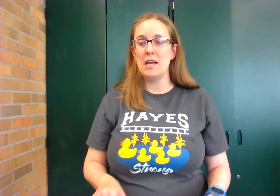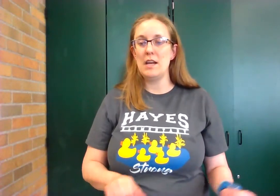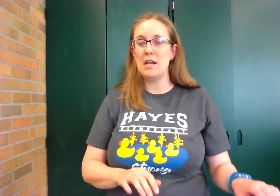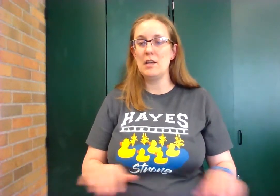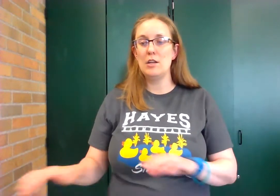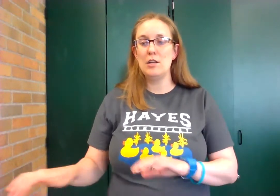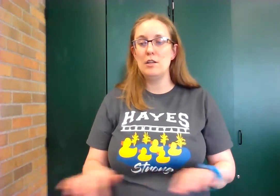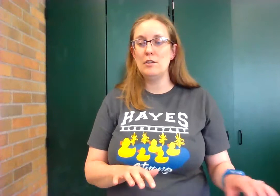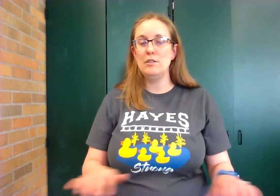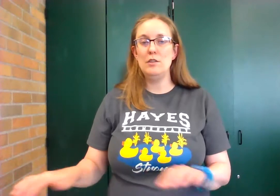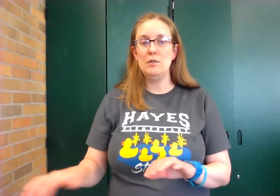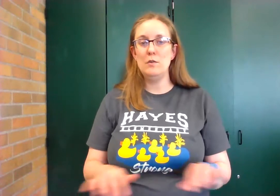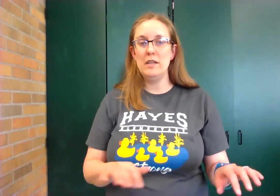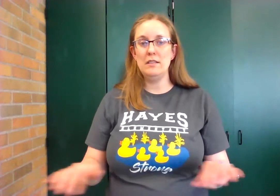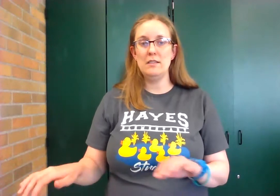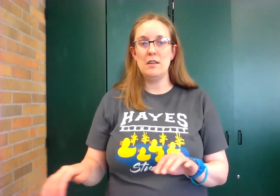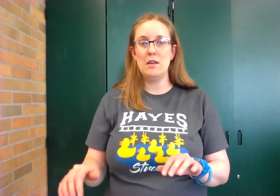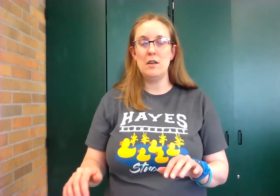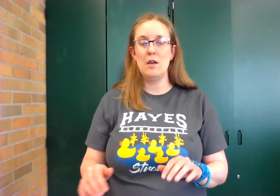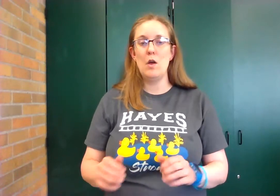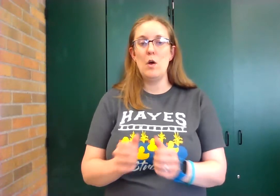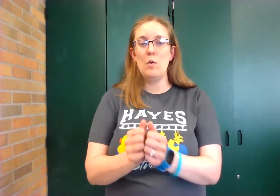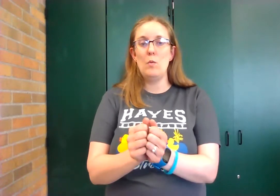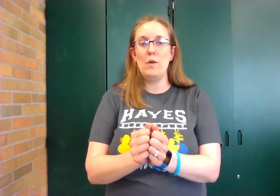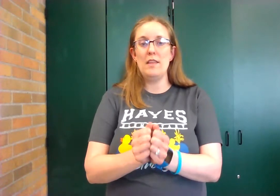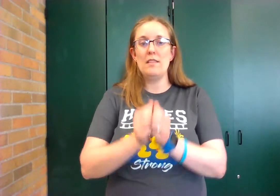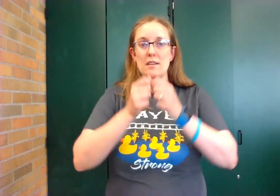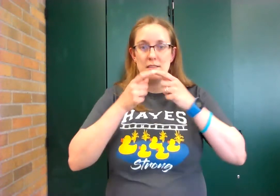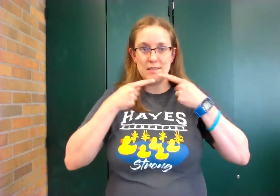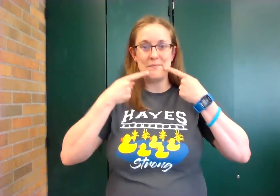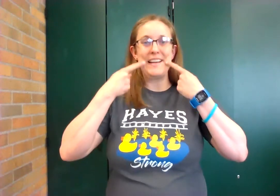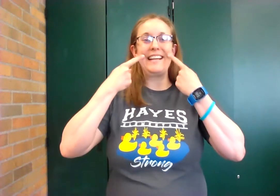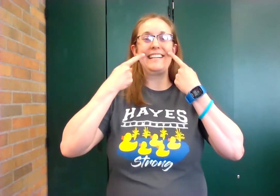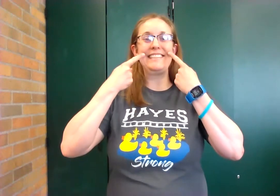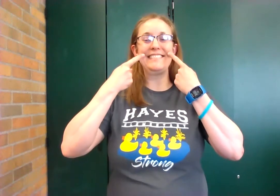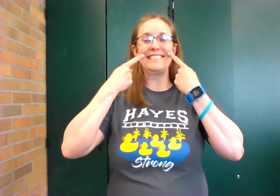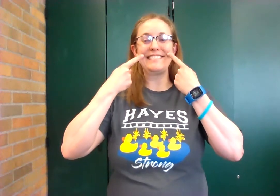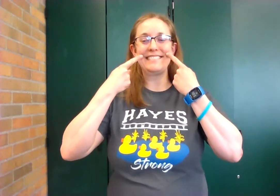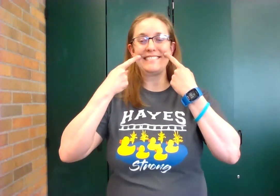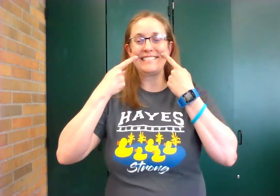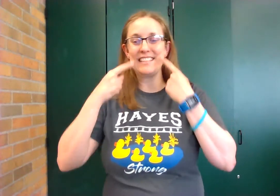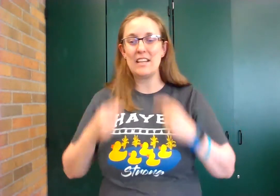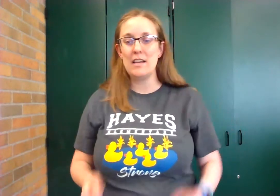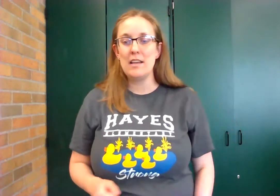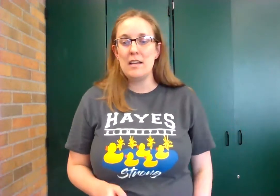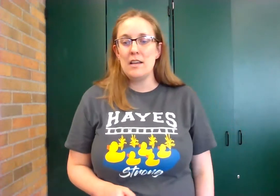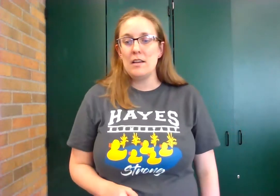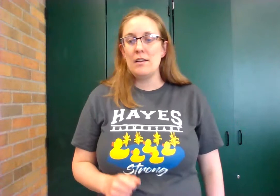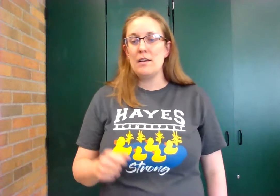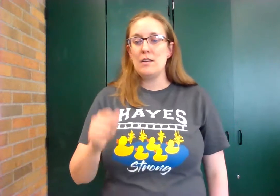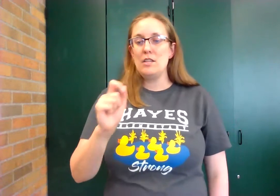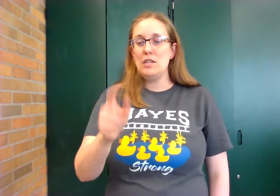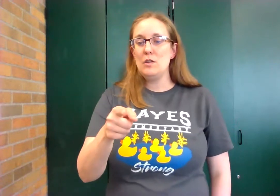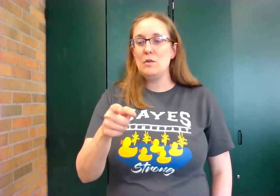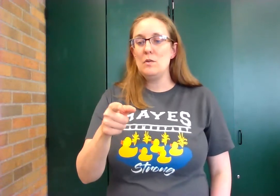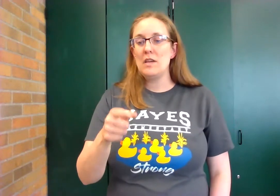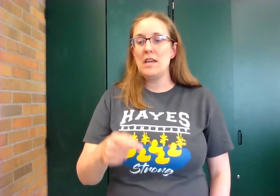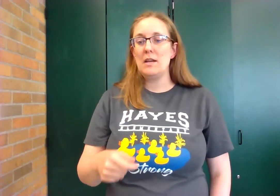do it with a smile you can